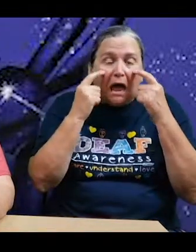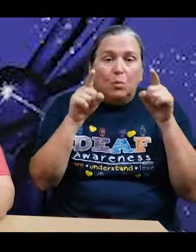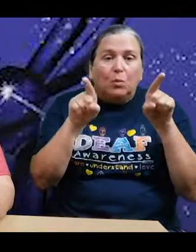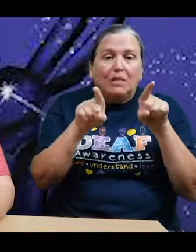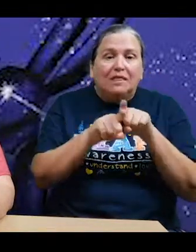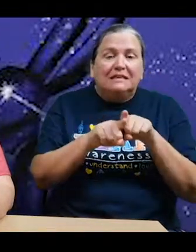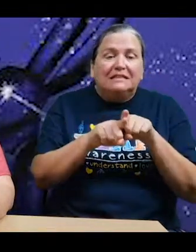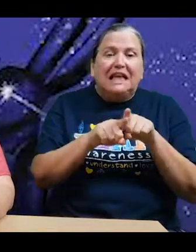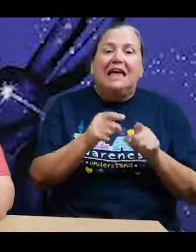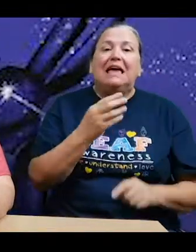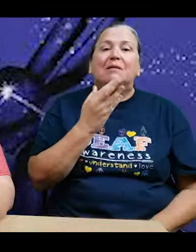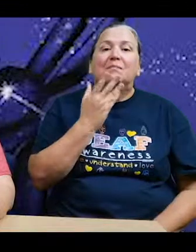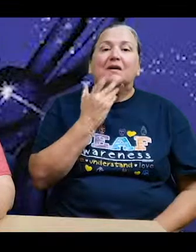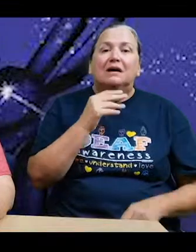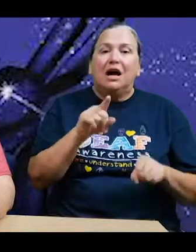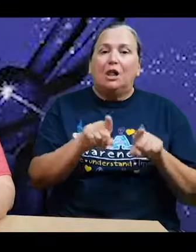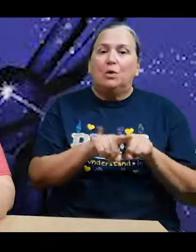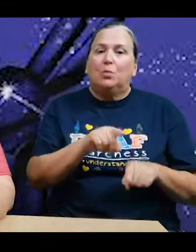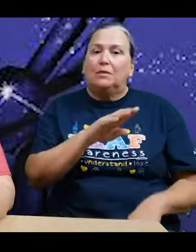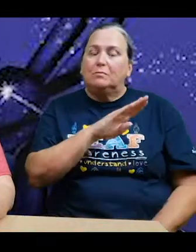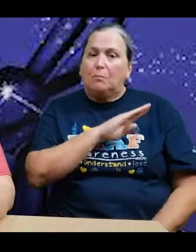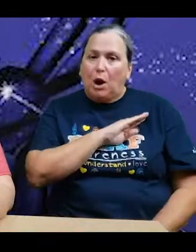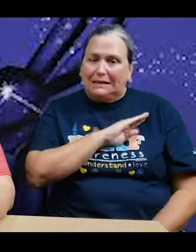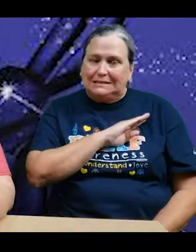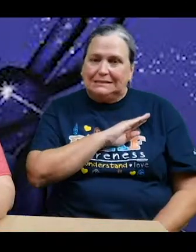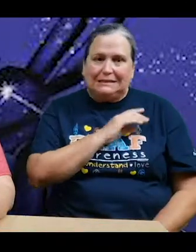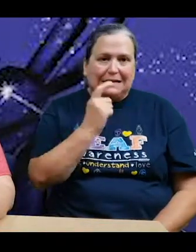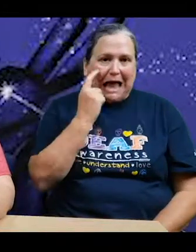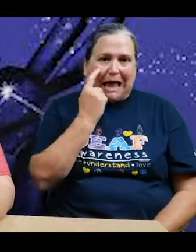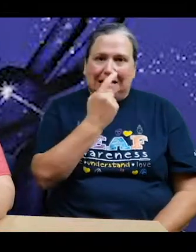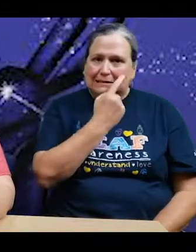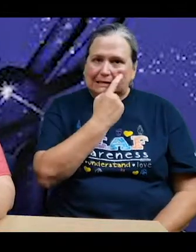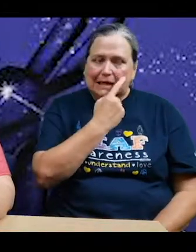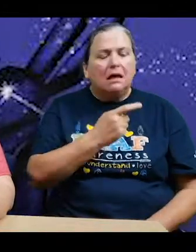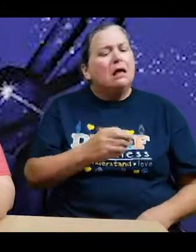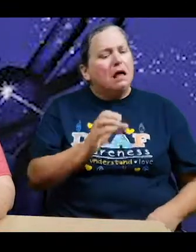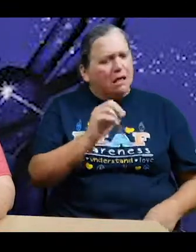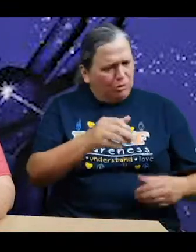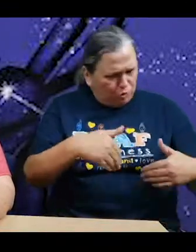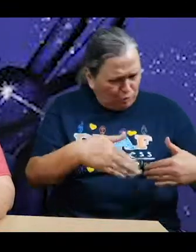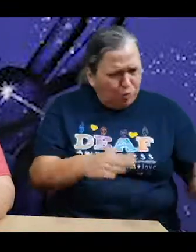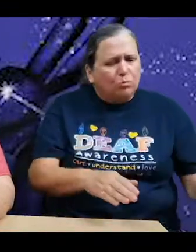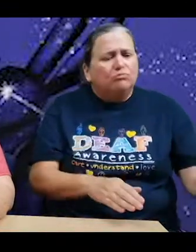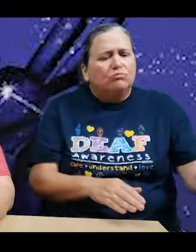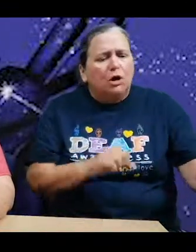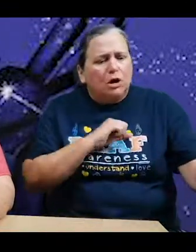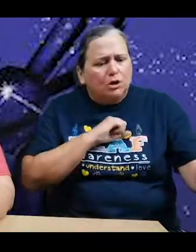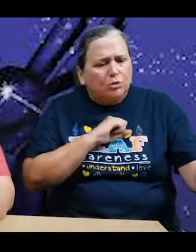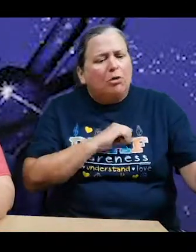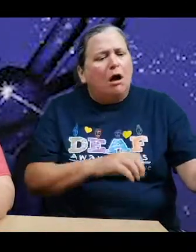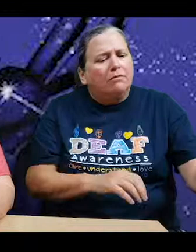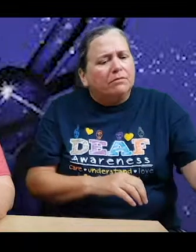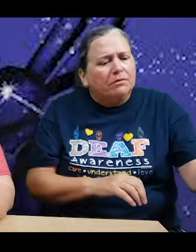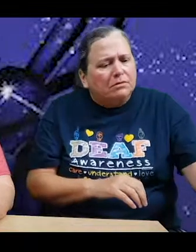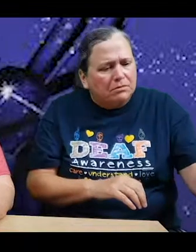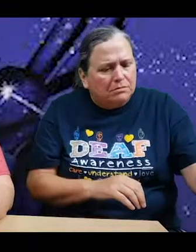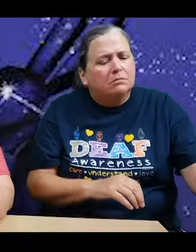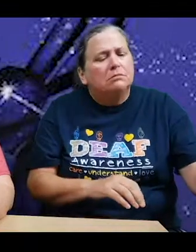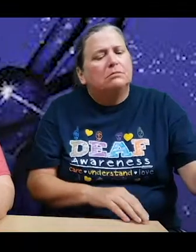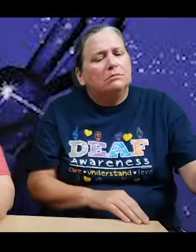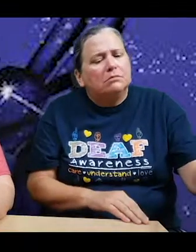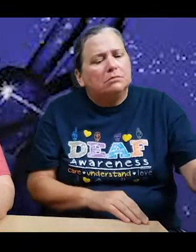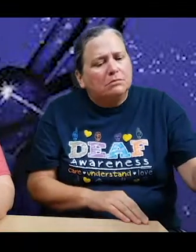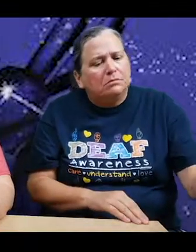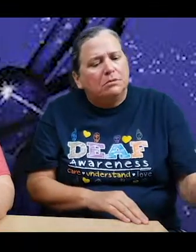-flecked brown as Bryce's. That's right, said Bryce. You go on ahead and cough. Sarah Ruth obliged him and